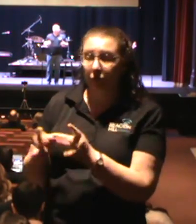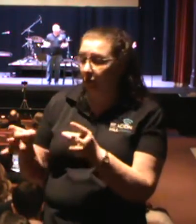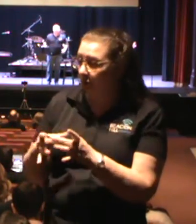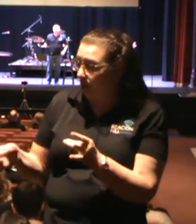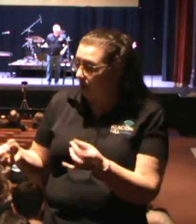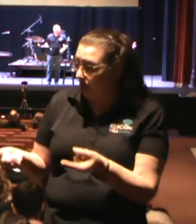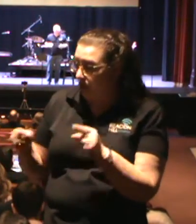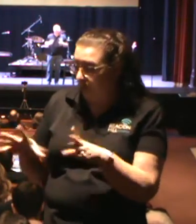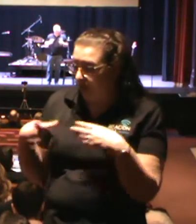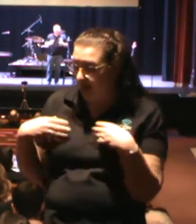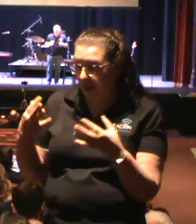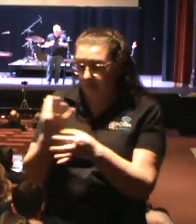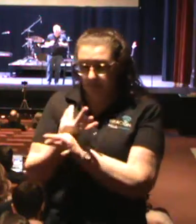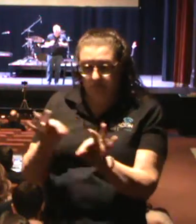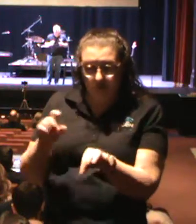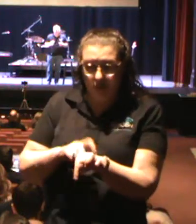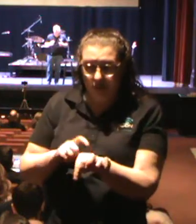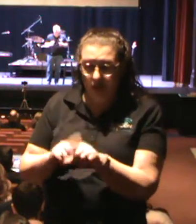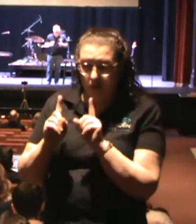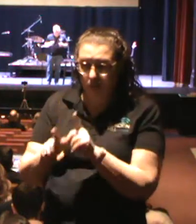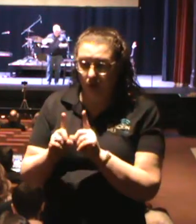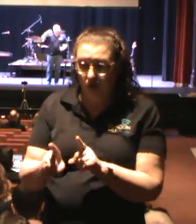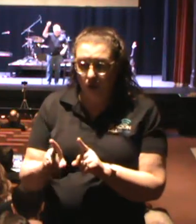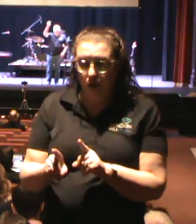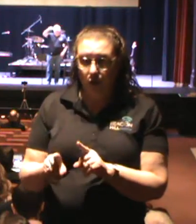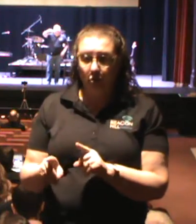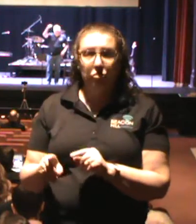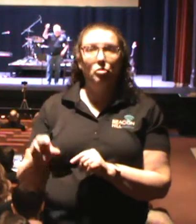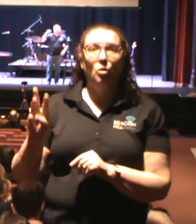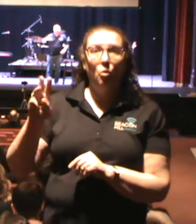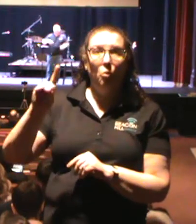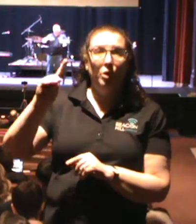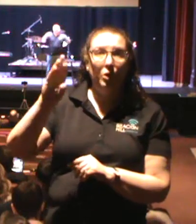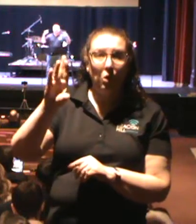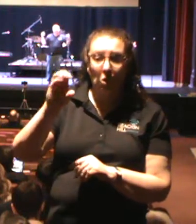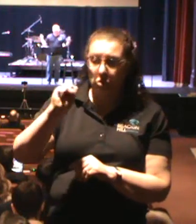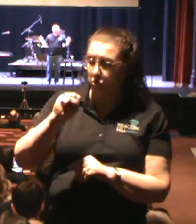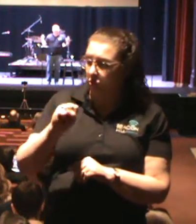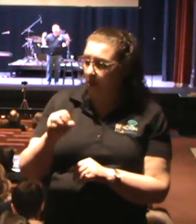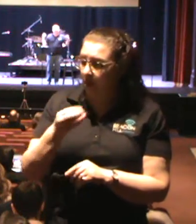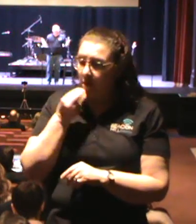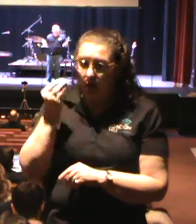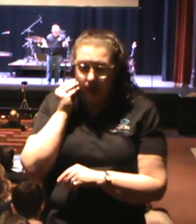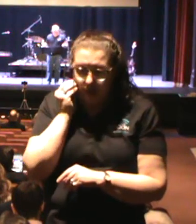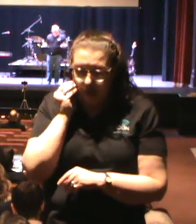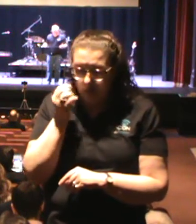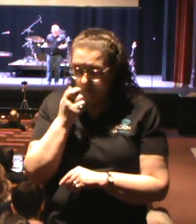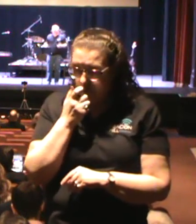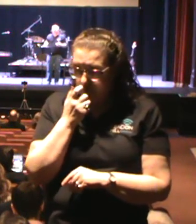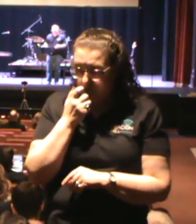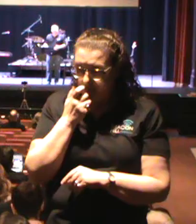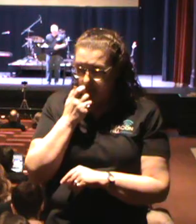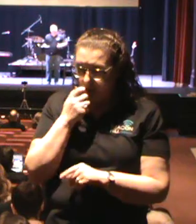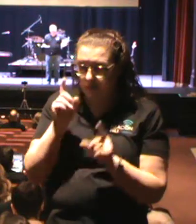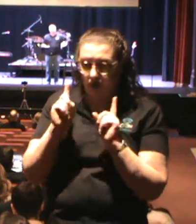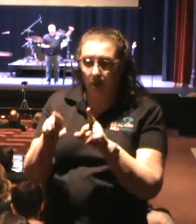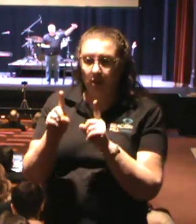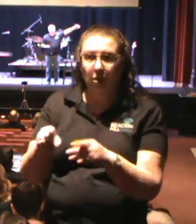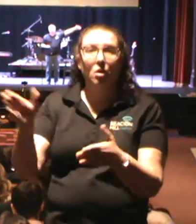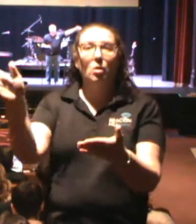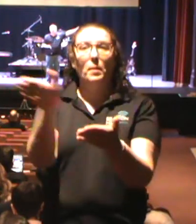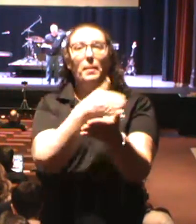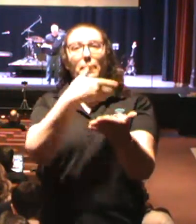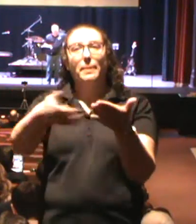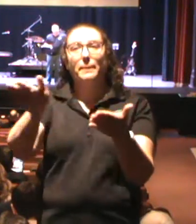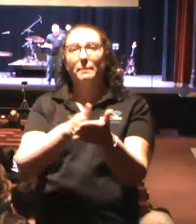house, put on some overalls over top of his suit and tie, take their house, take off his overalls, get back in the car,